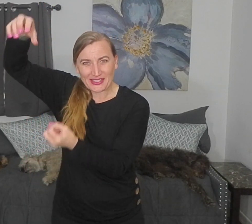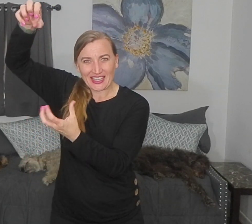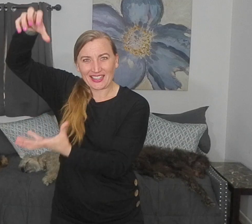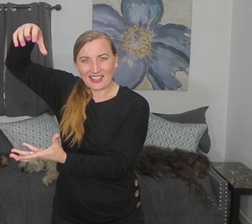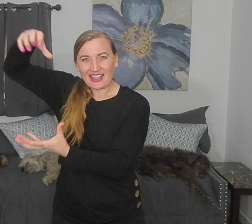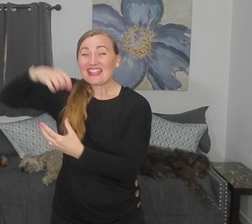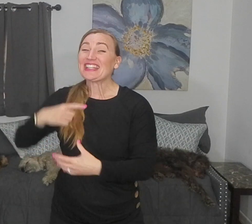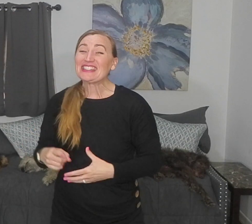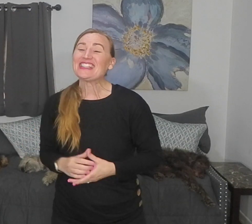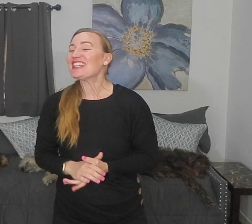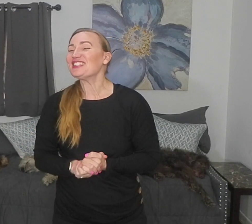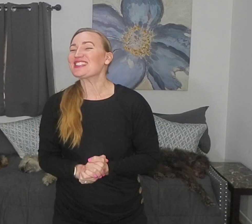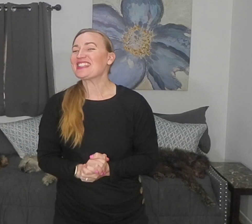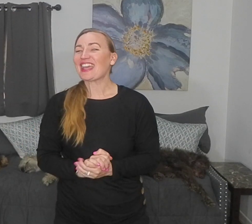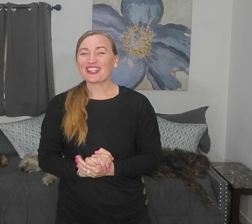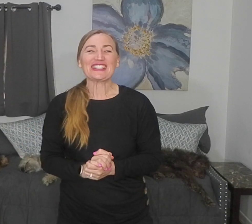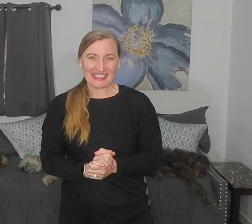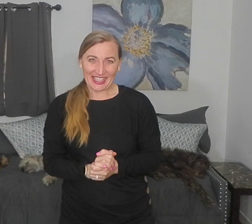it. Let's take a look together and see.